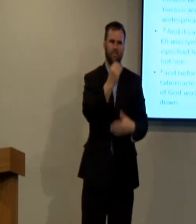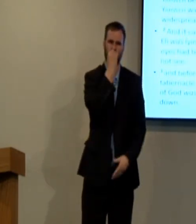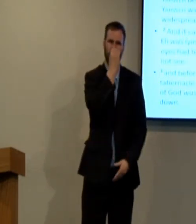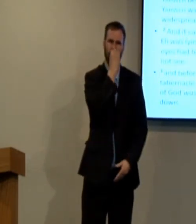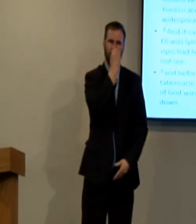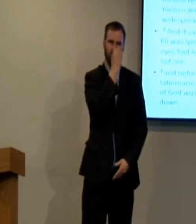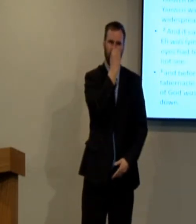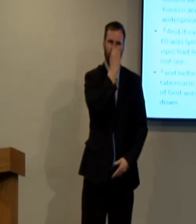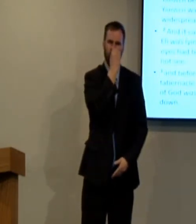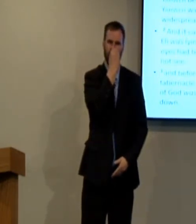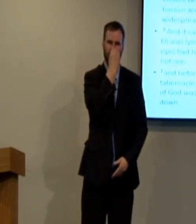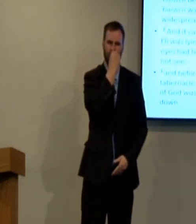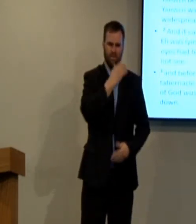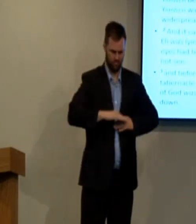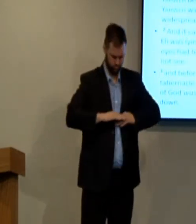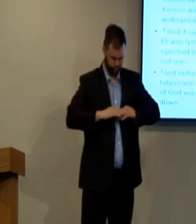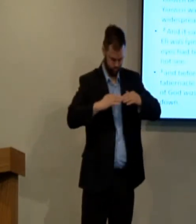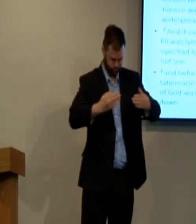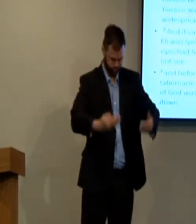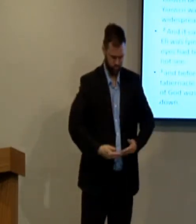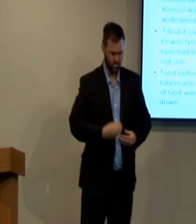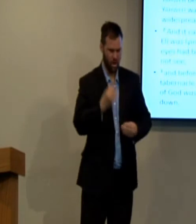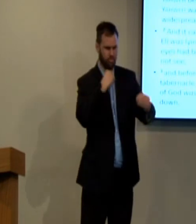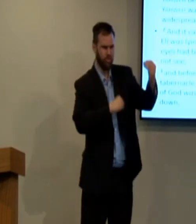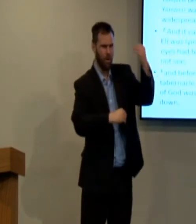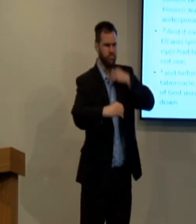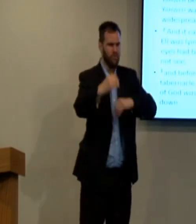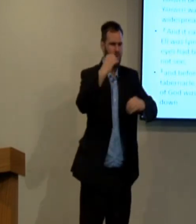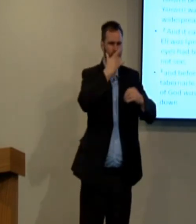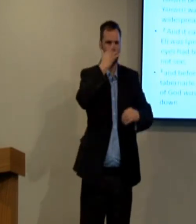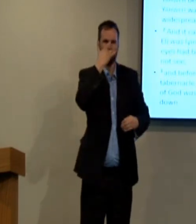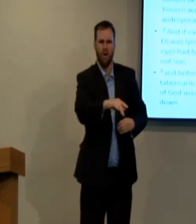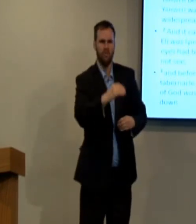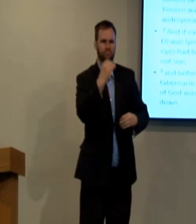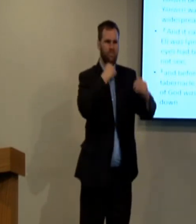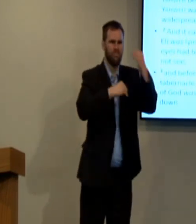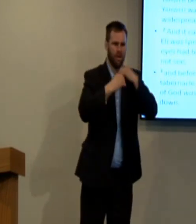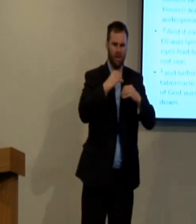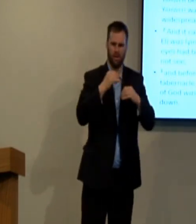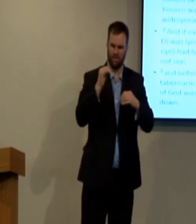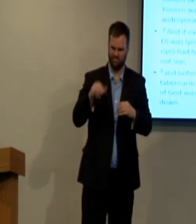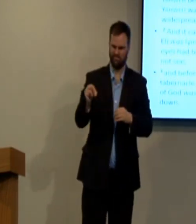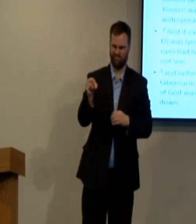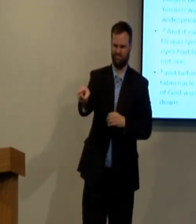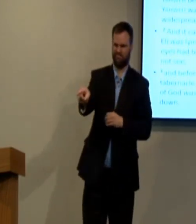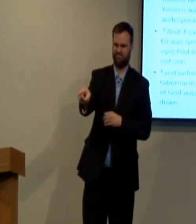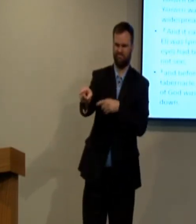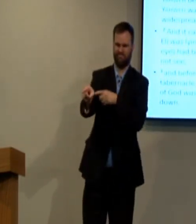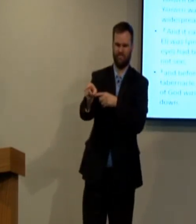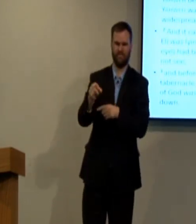going to cut you off. Him and his sons, they had become fat off the meat that was supposed to be God's.